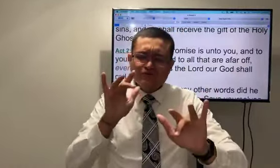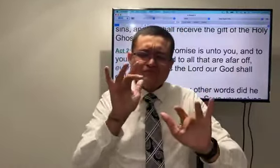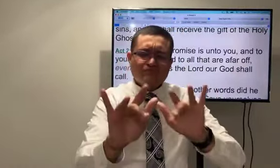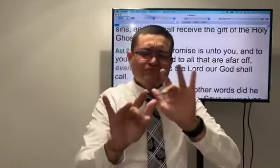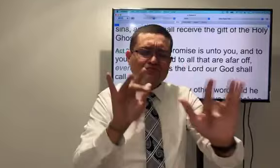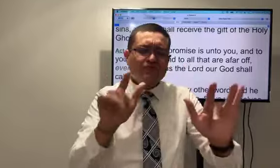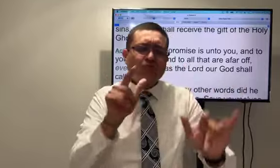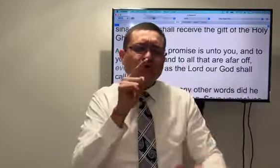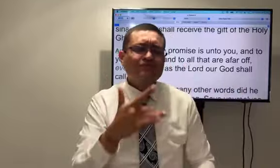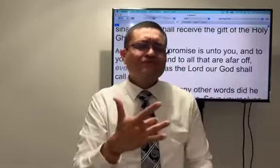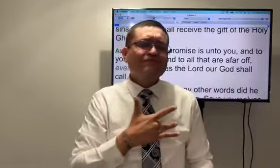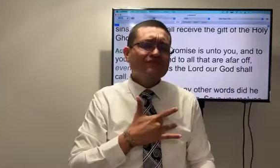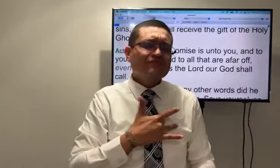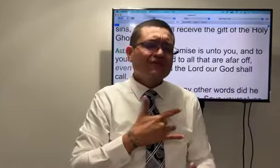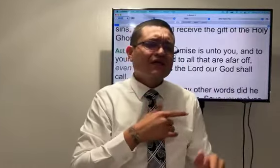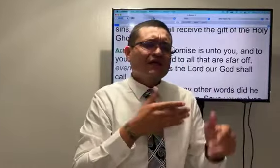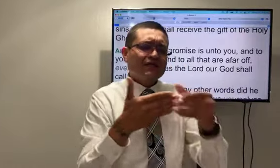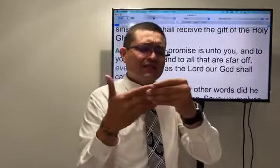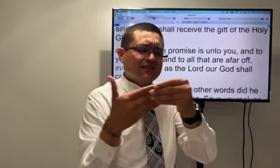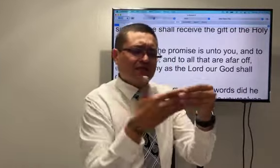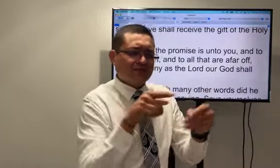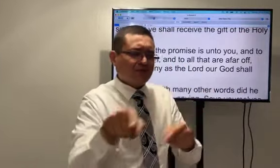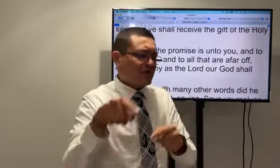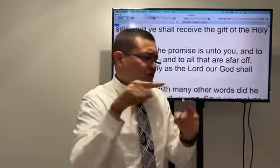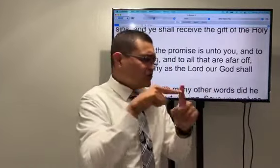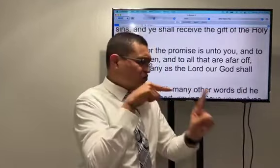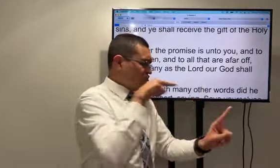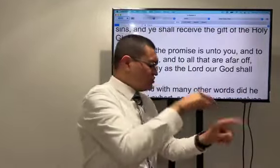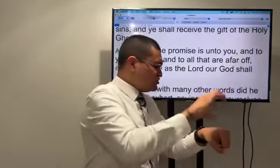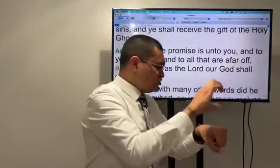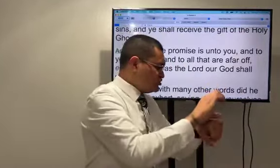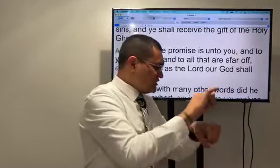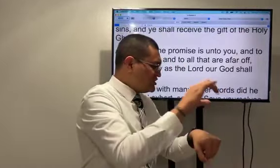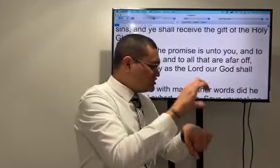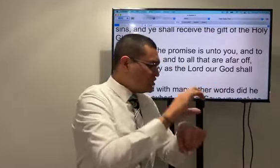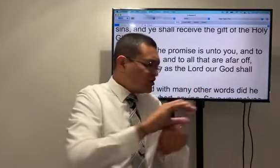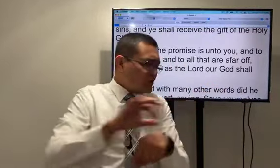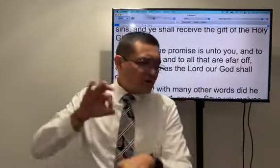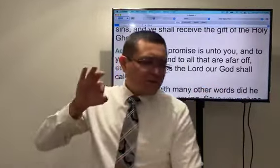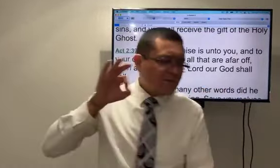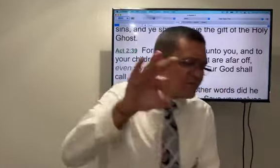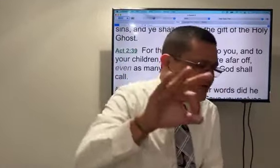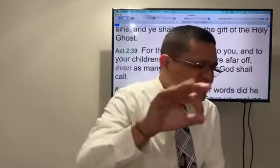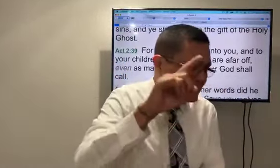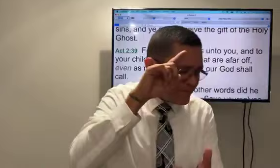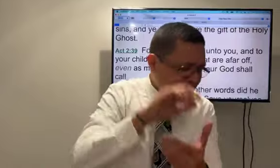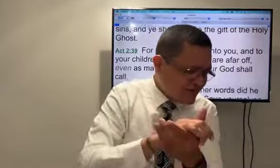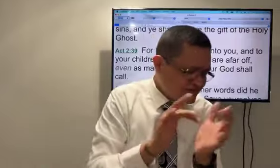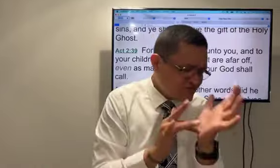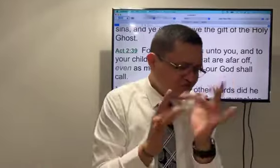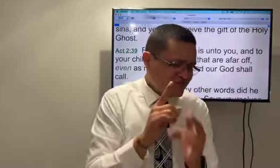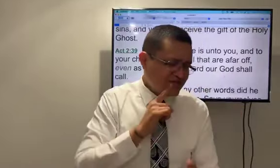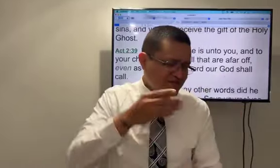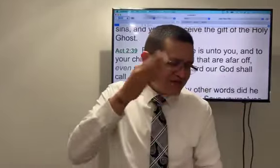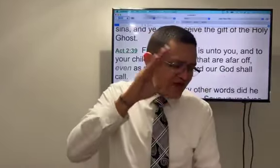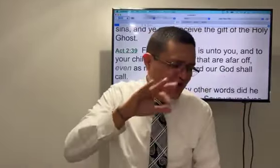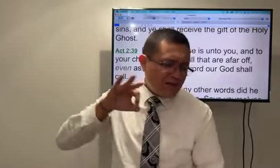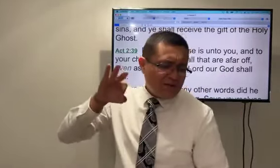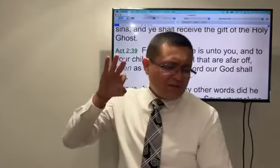and touch whoever is watching this touch their heart and lead them to your church Lord a church that